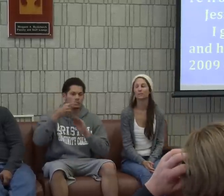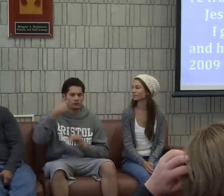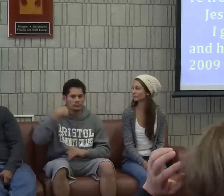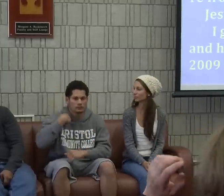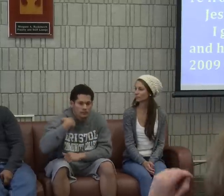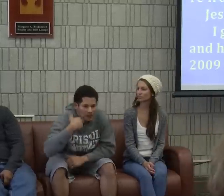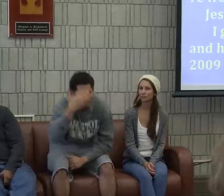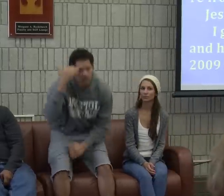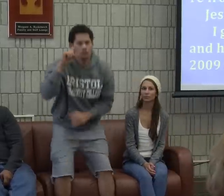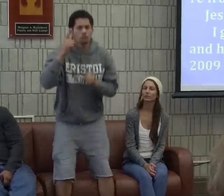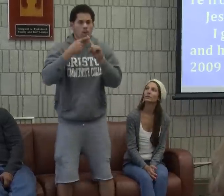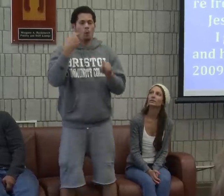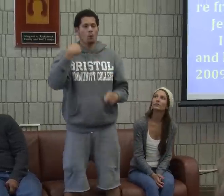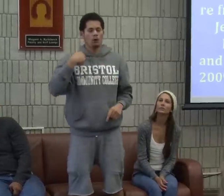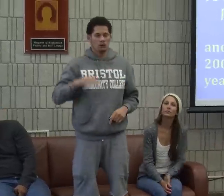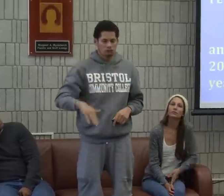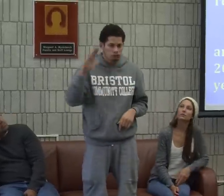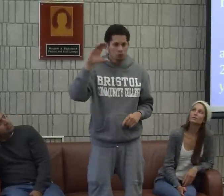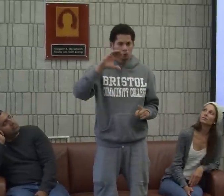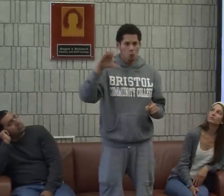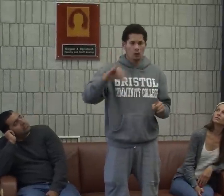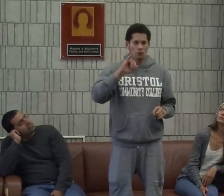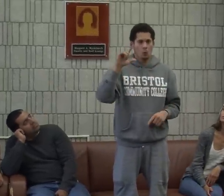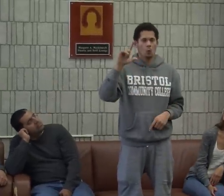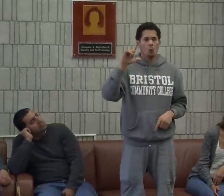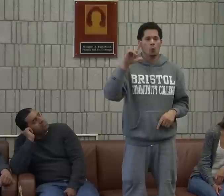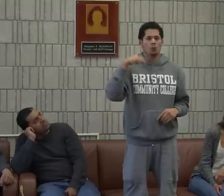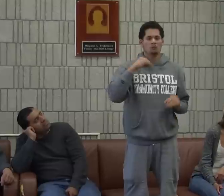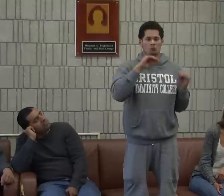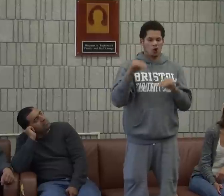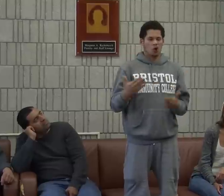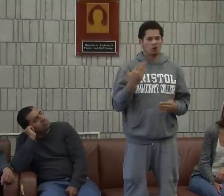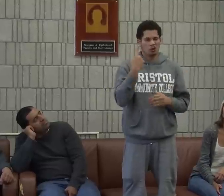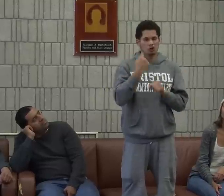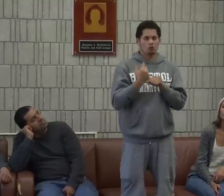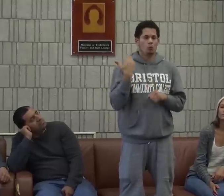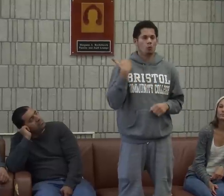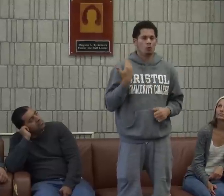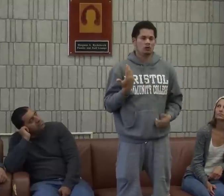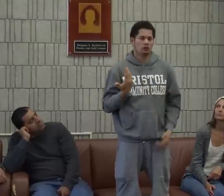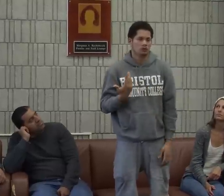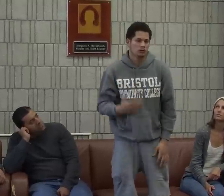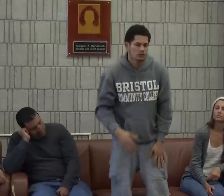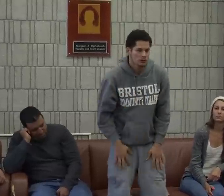Oh, one thing I forgot to add. I grew up in Chicago, Illinois, and I moved here a year ago.